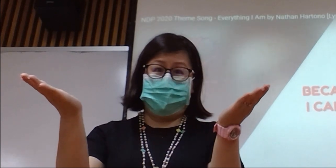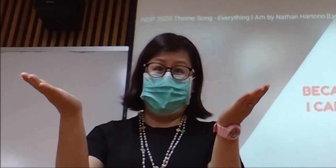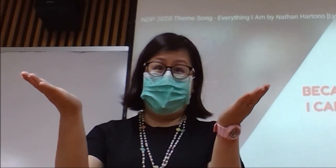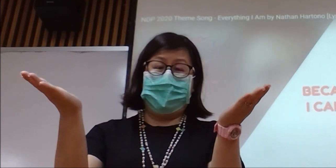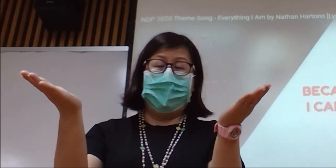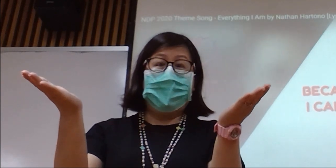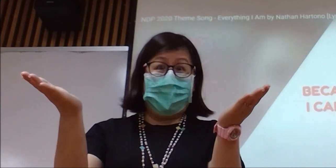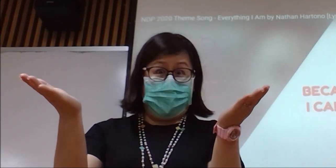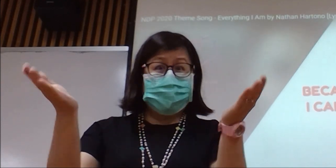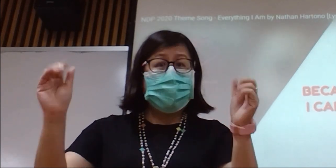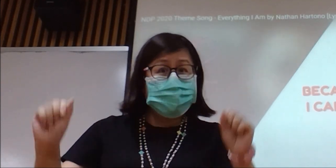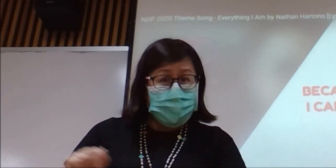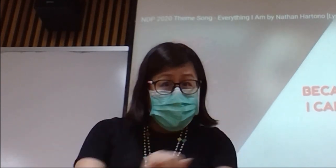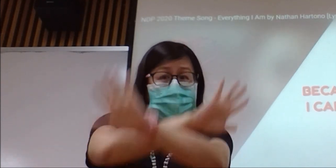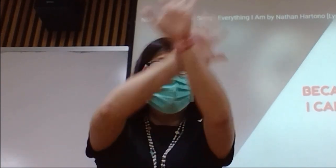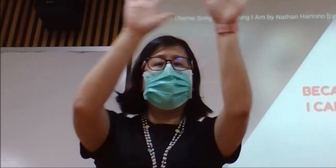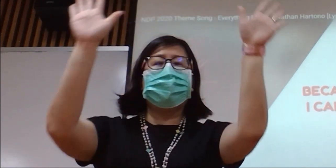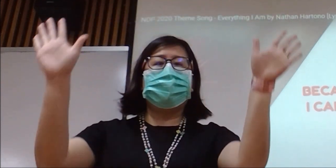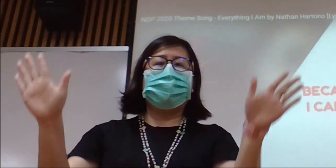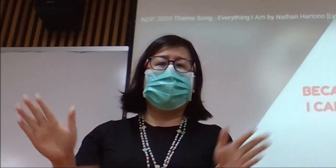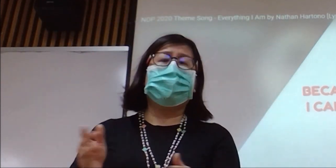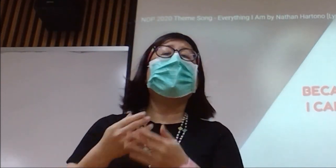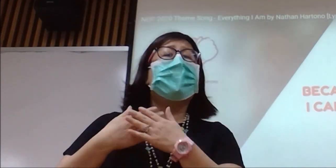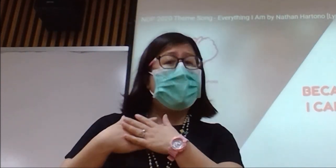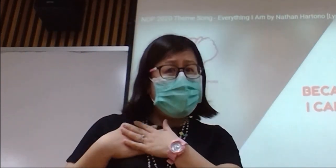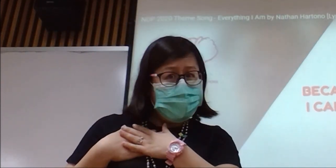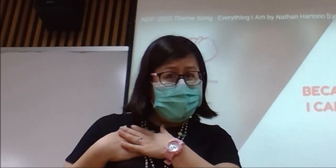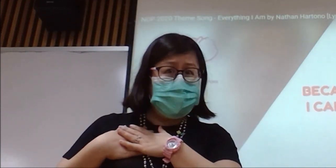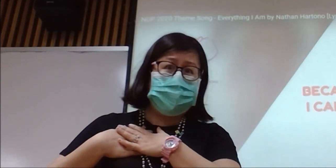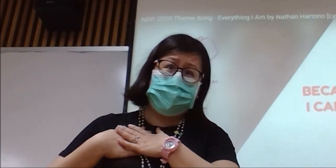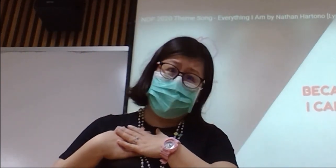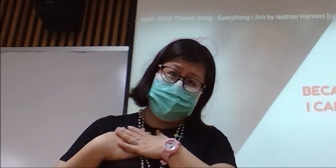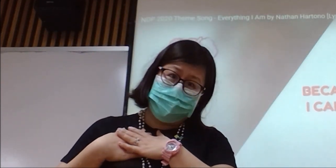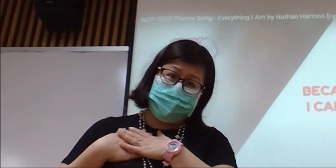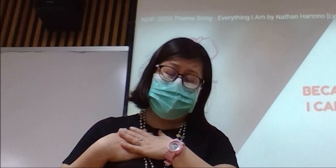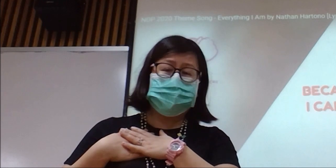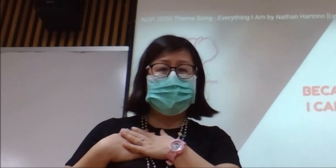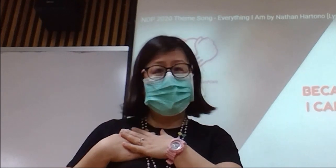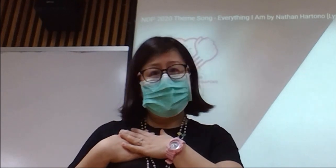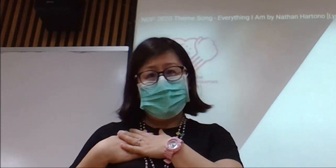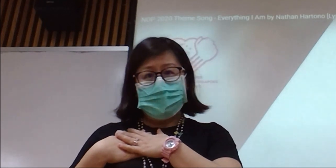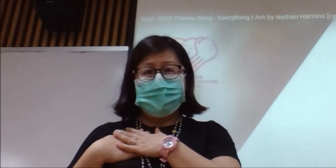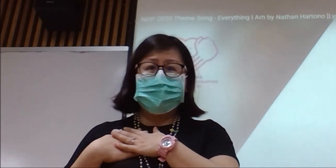I can be everything I am